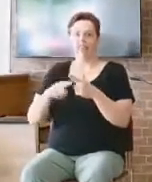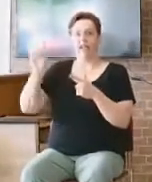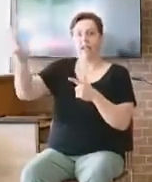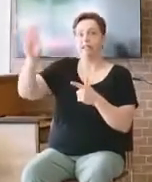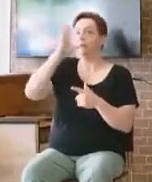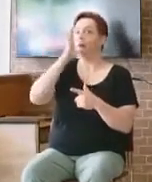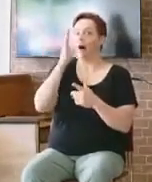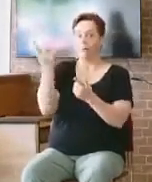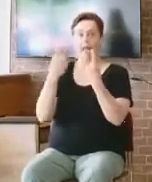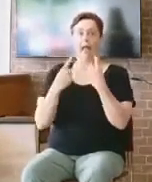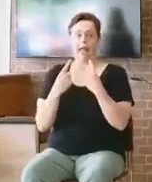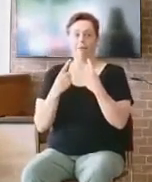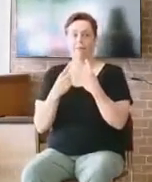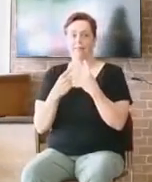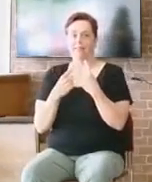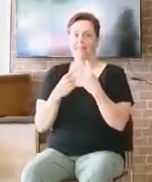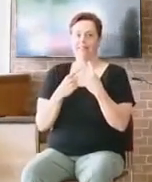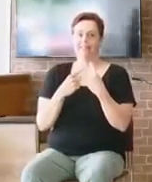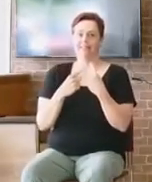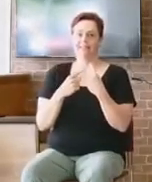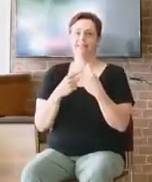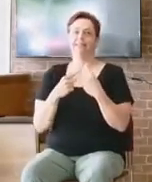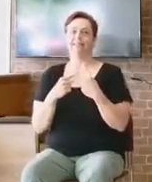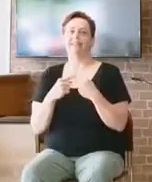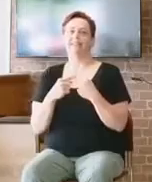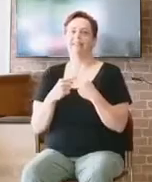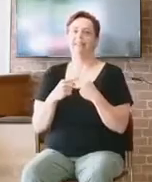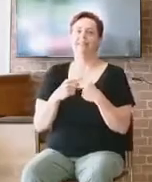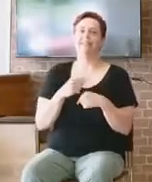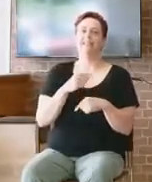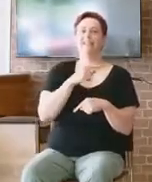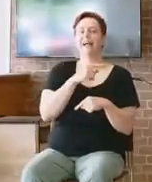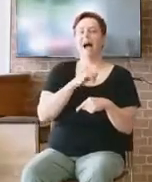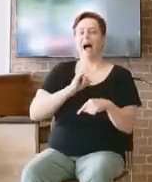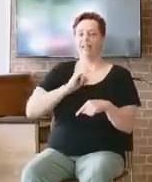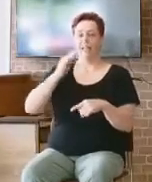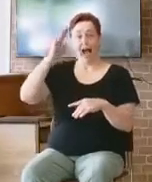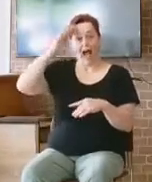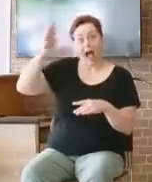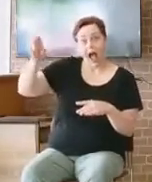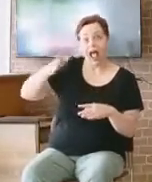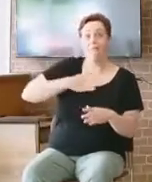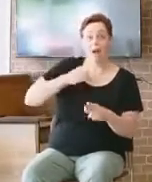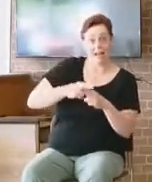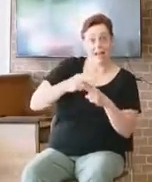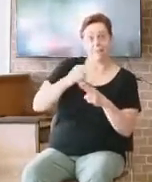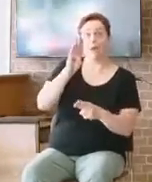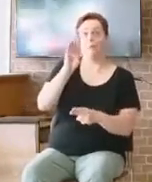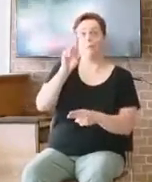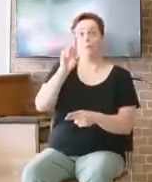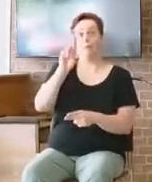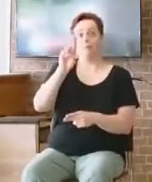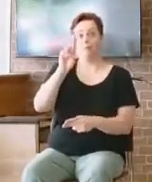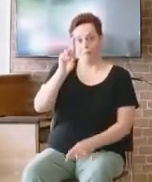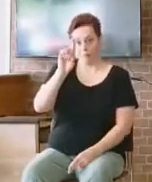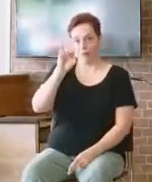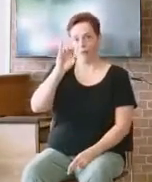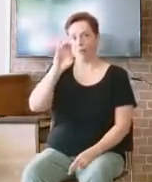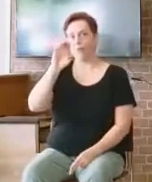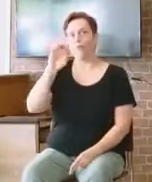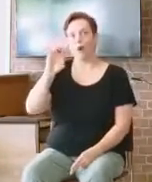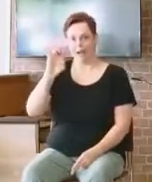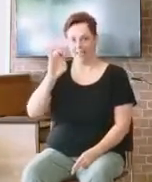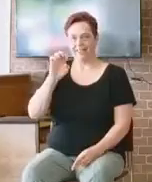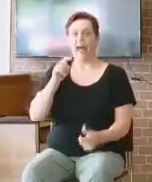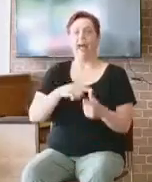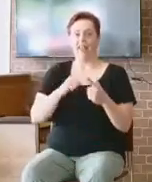I'm Bryce. And she goes, hi, I'm Kelly Colt's wife. And then as soon as she said that, she was like, ah, I mean his mom. And I just laughed. And it was like so easy